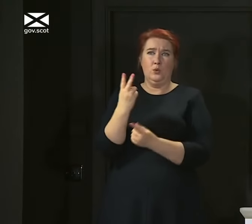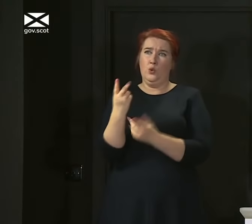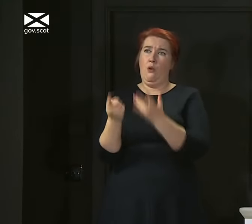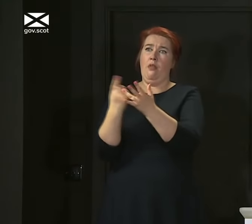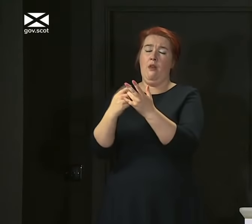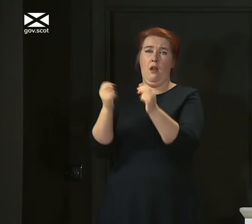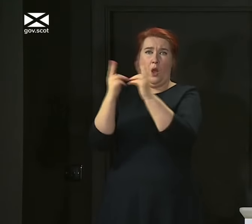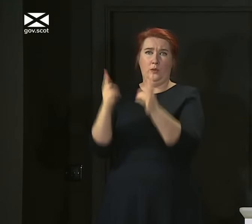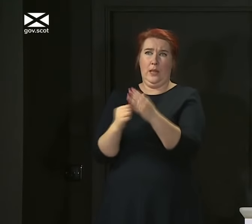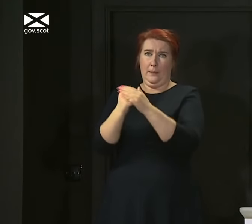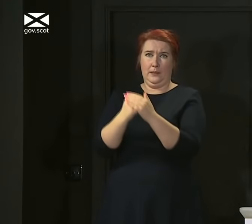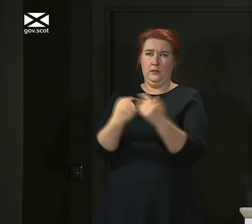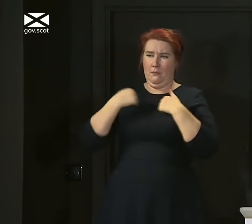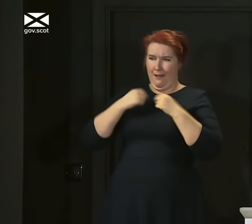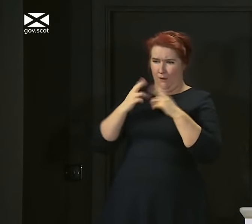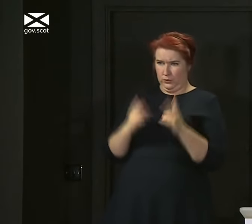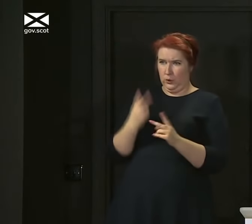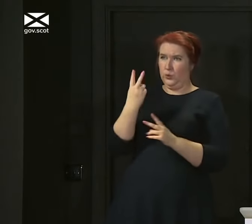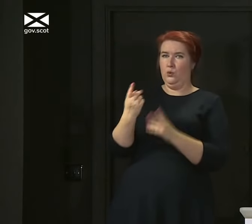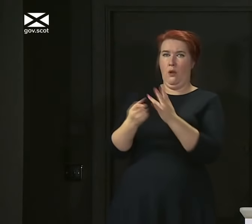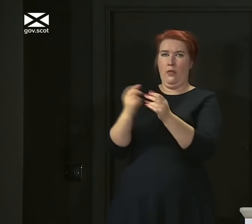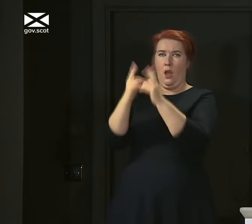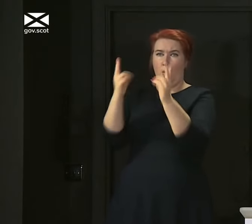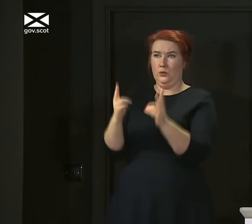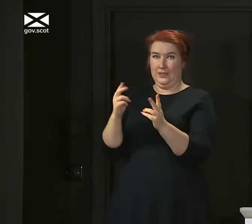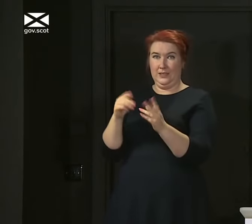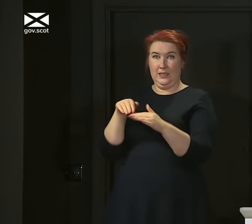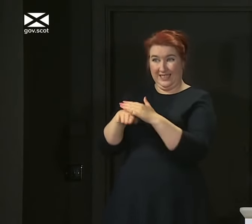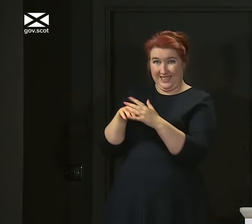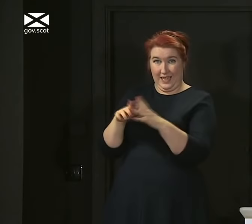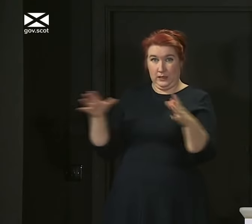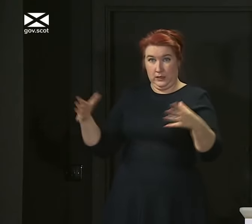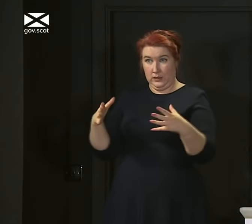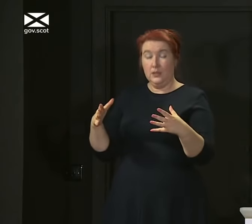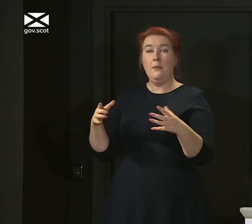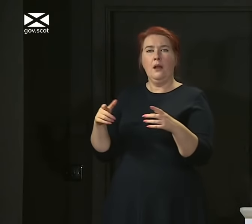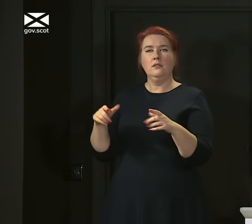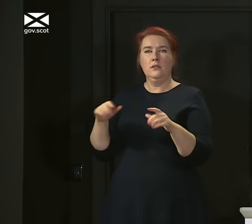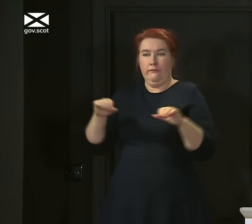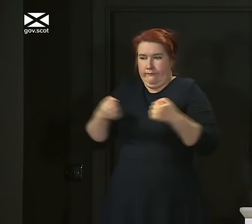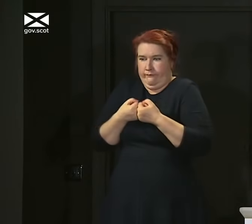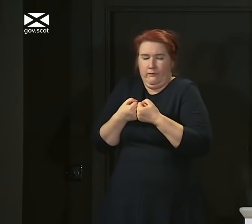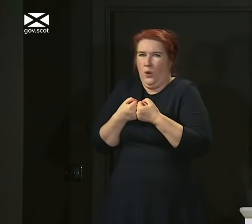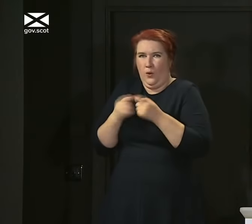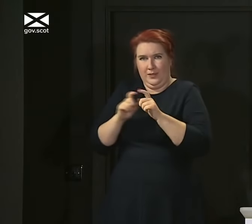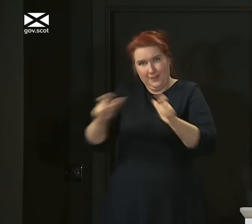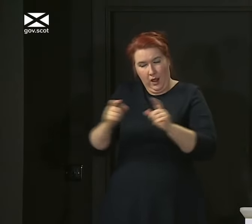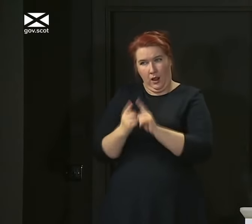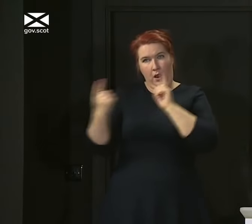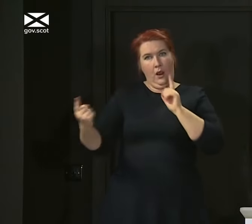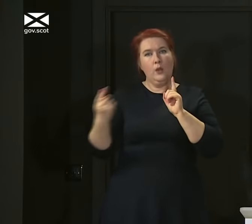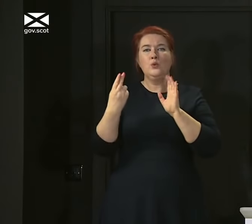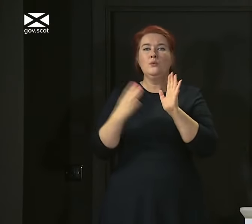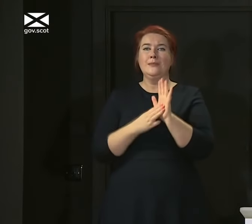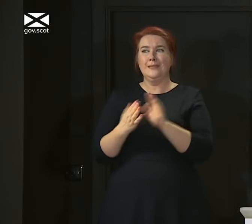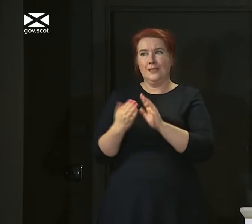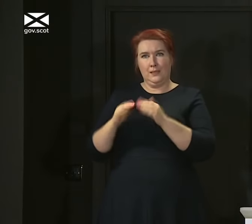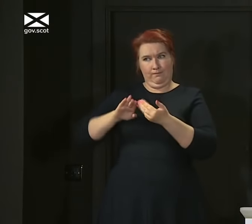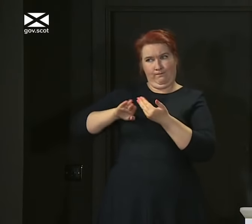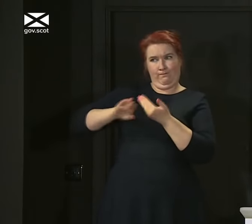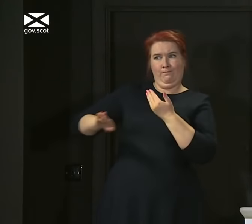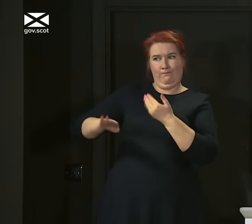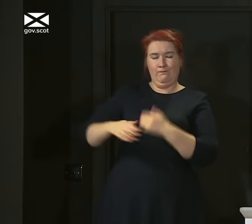inside in a pub or a restaurant, and you should be complying with the rules on physical distancing. Now, I mentioned